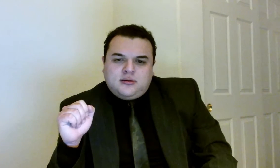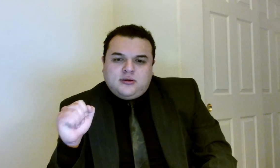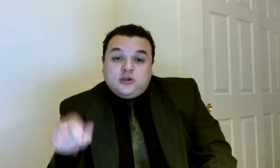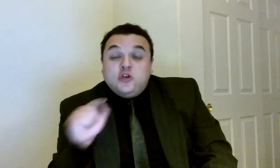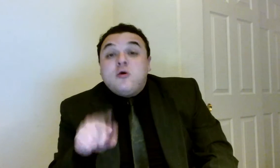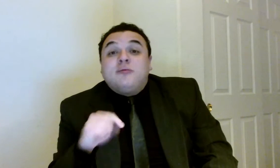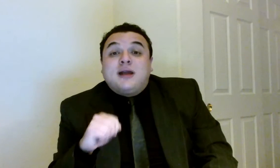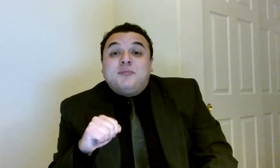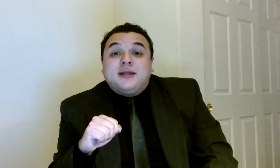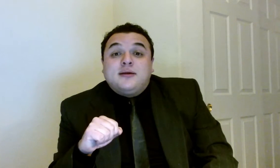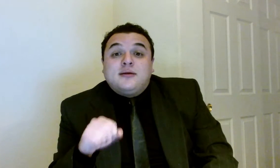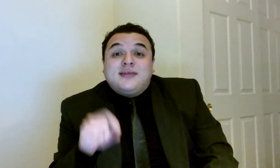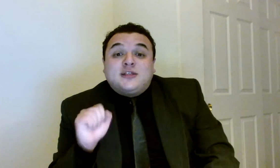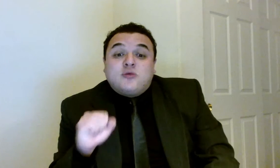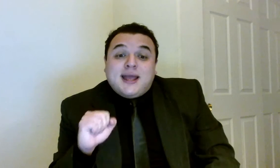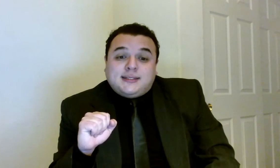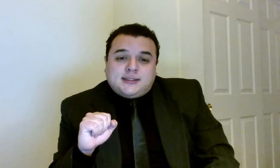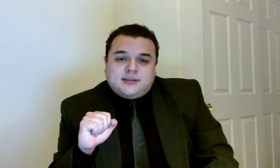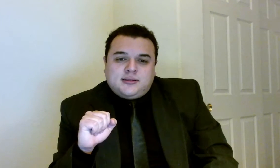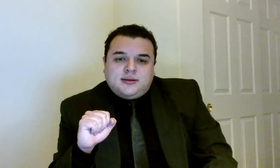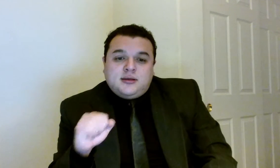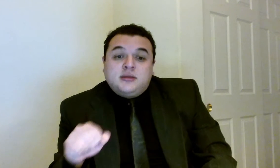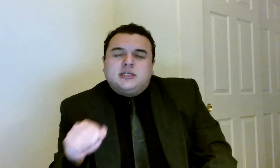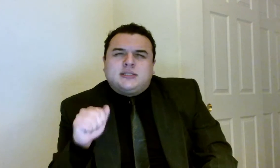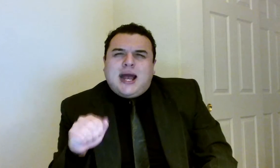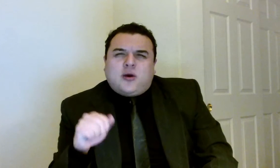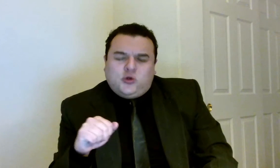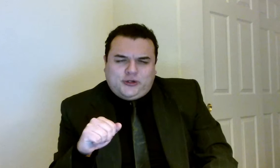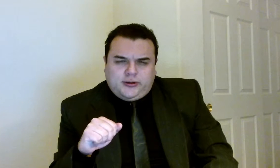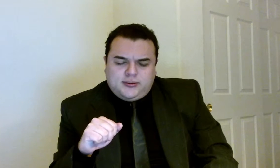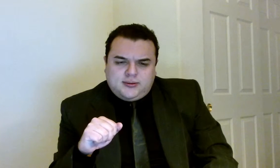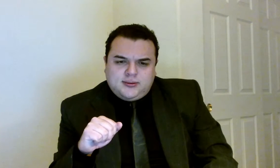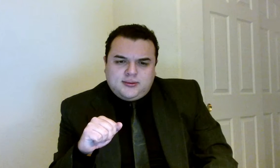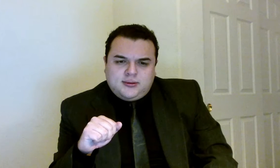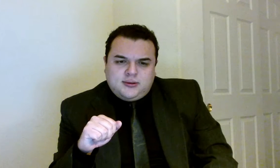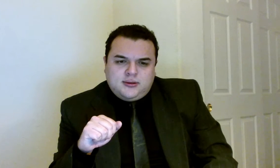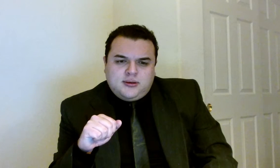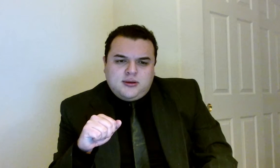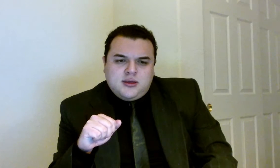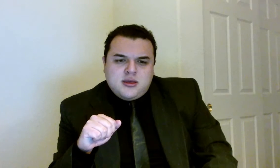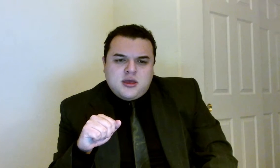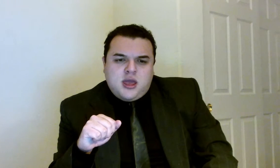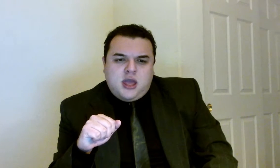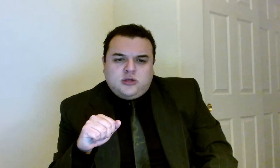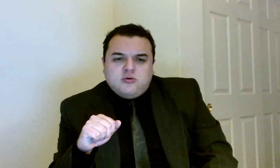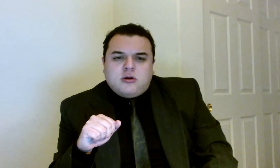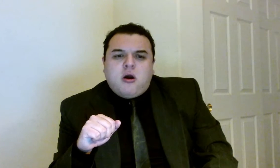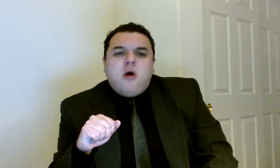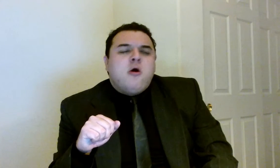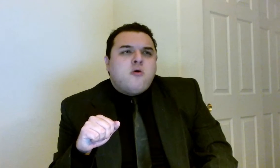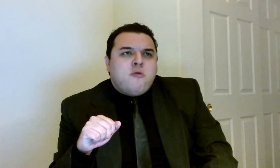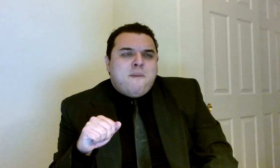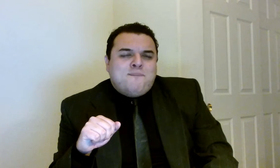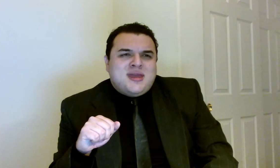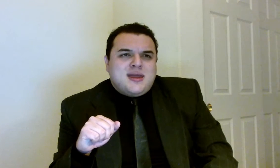You own the company. That's right. Stockholder. And you're all being